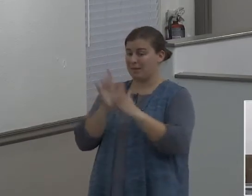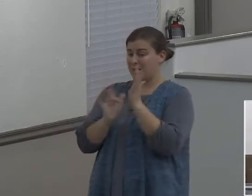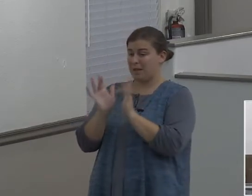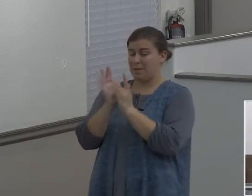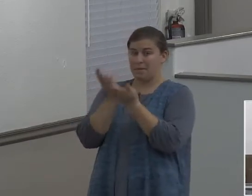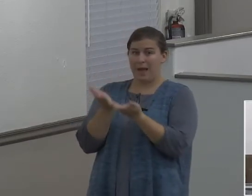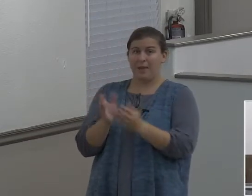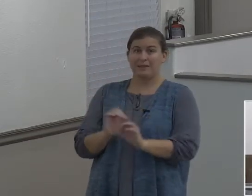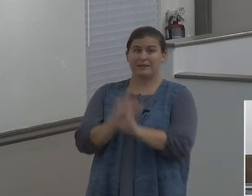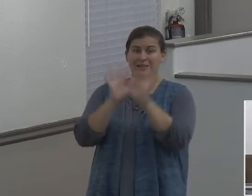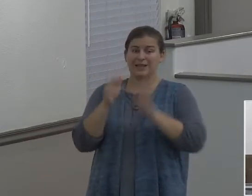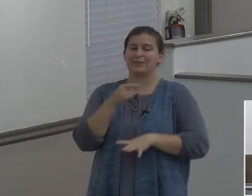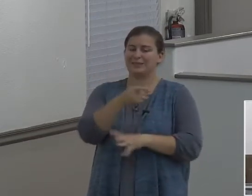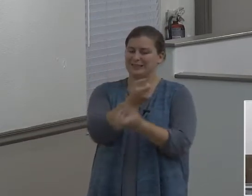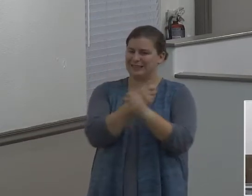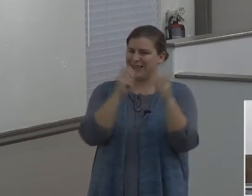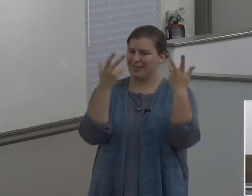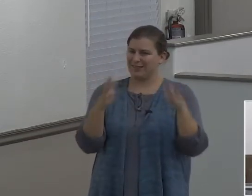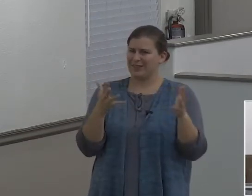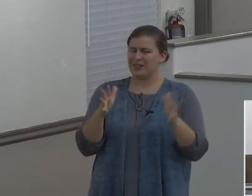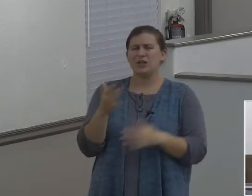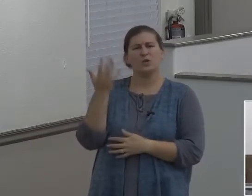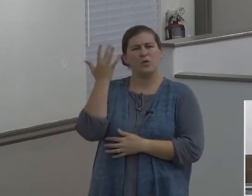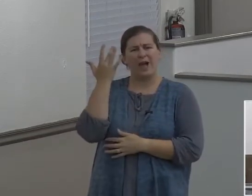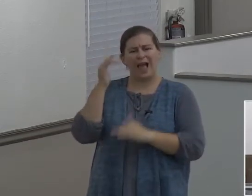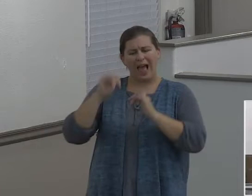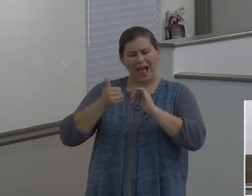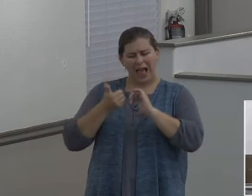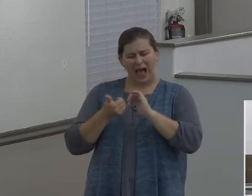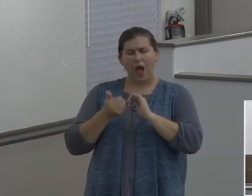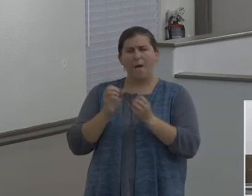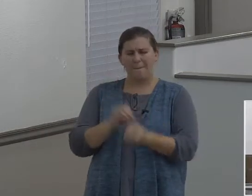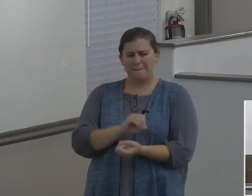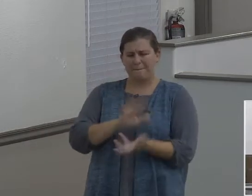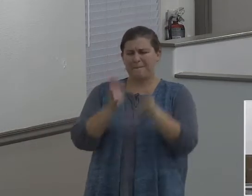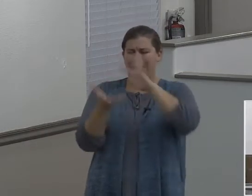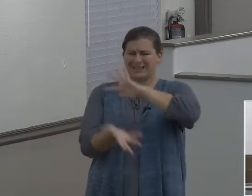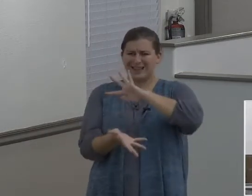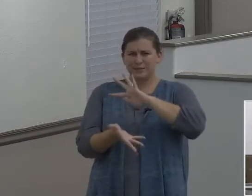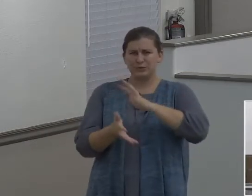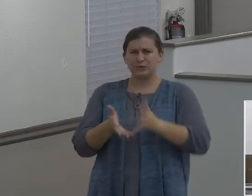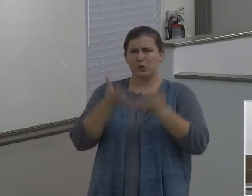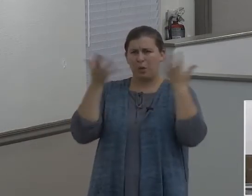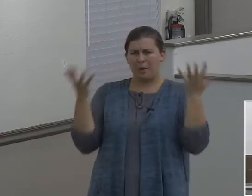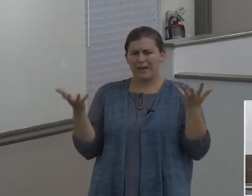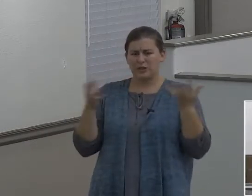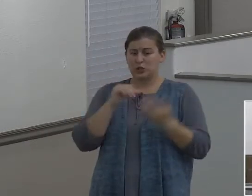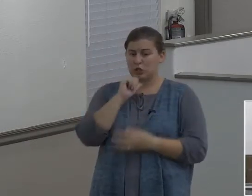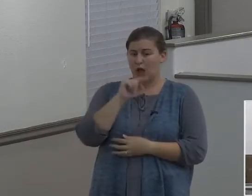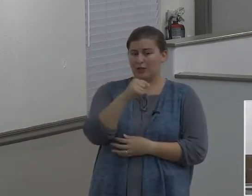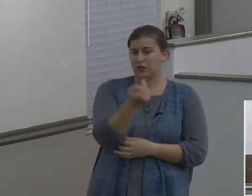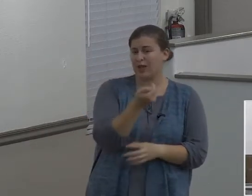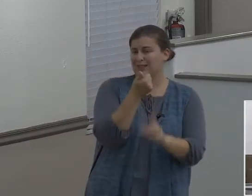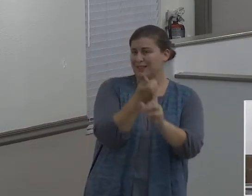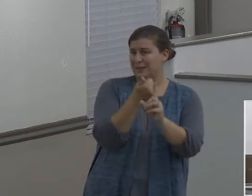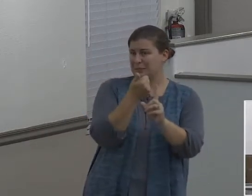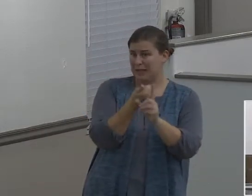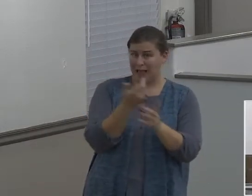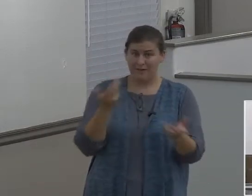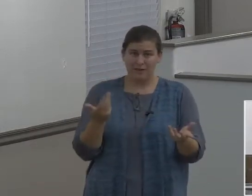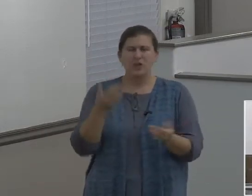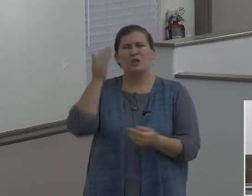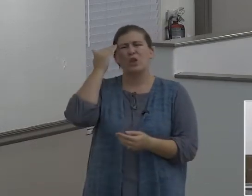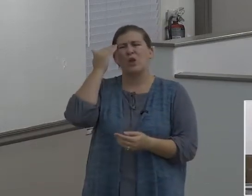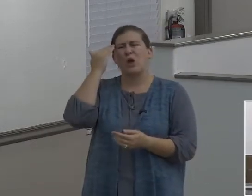mess up so badly? And it wasn't just himself. You know how some people, you've heard somebody